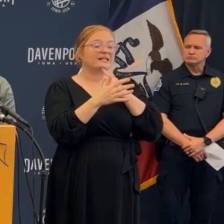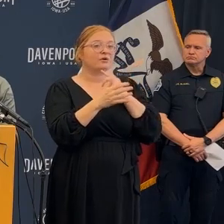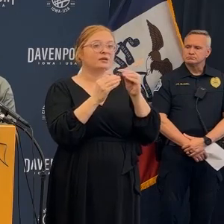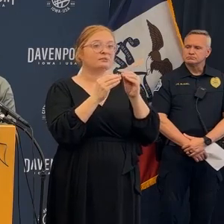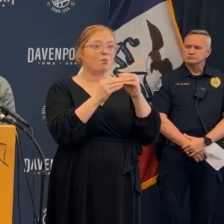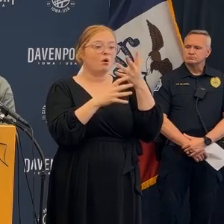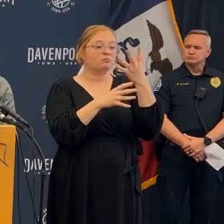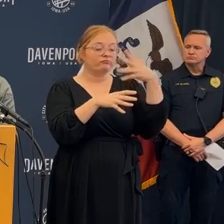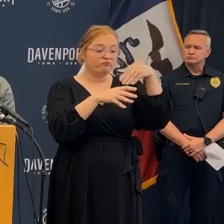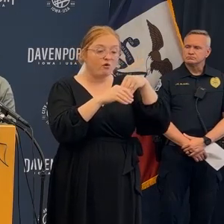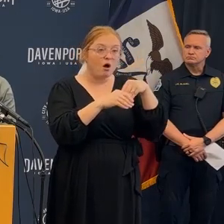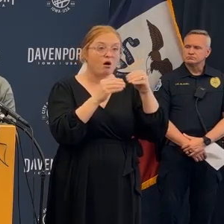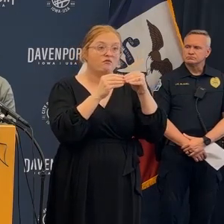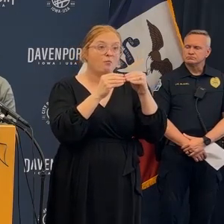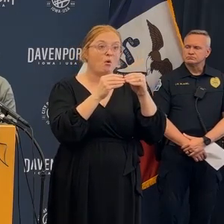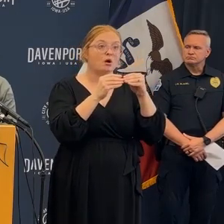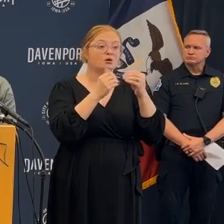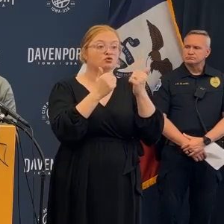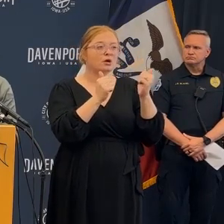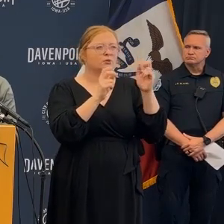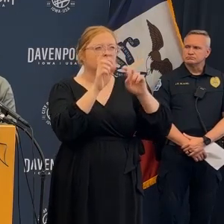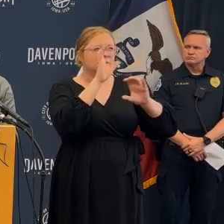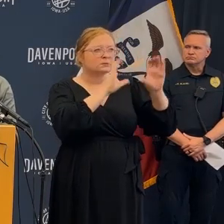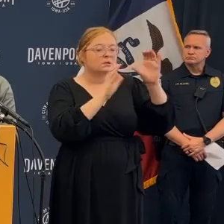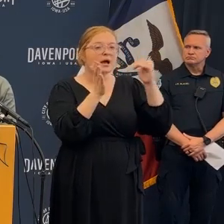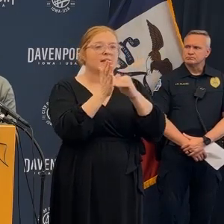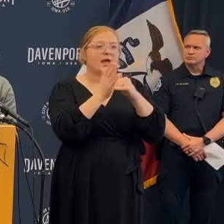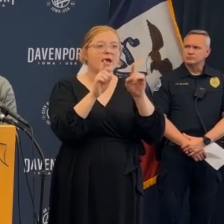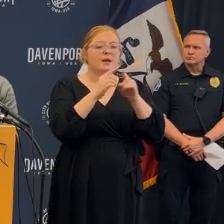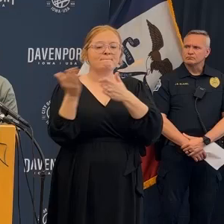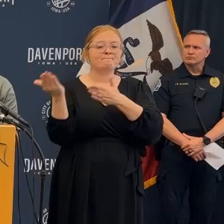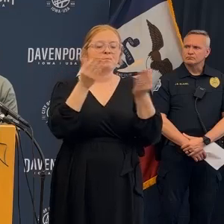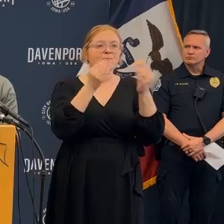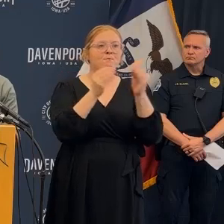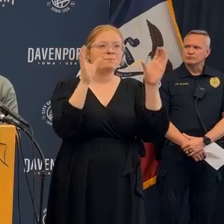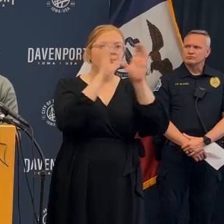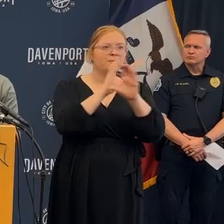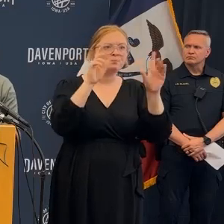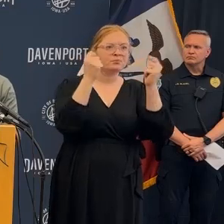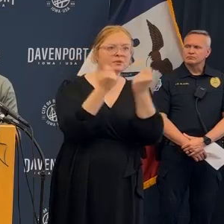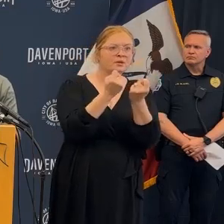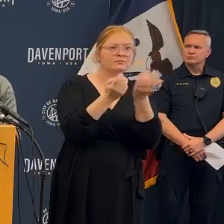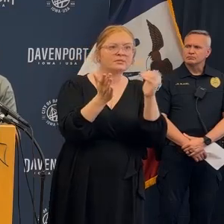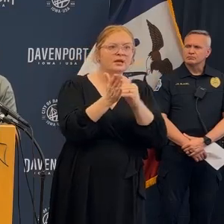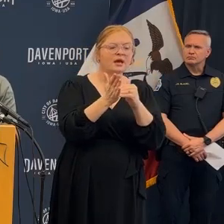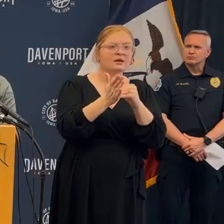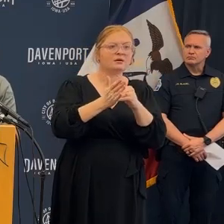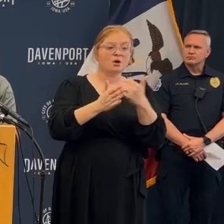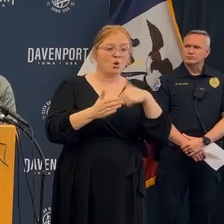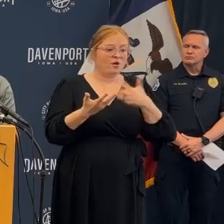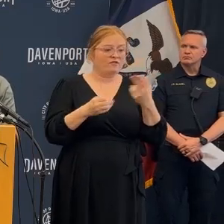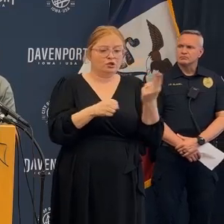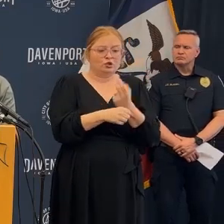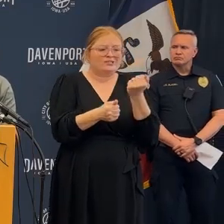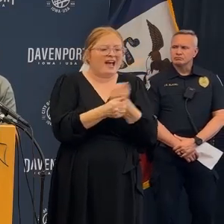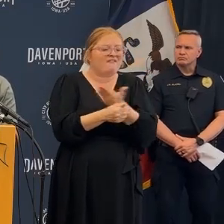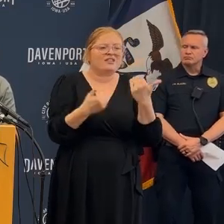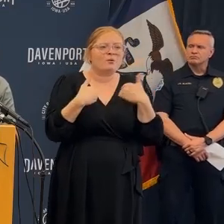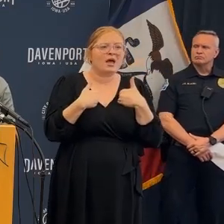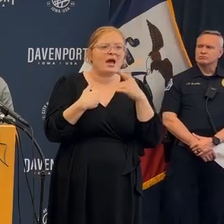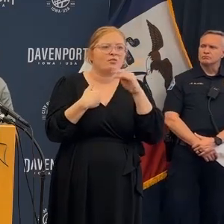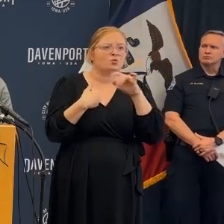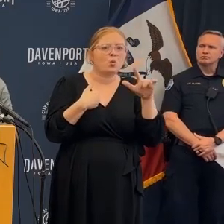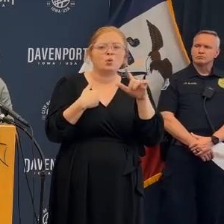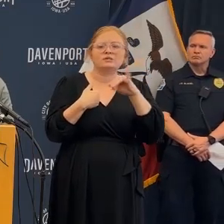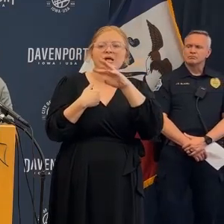that we need to go up there that was a viable indication that we need to address this so that's why we're moving